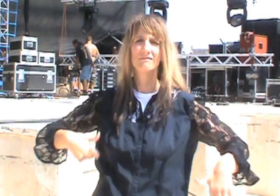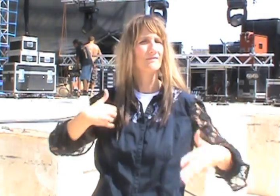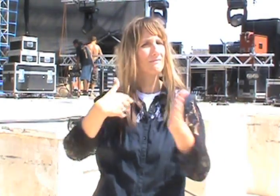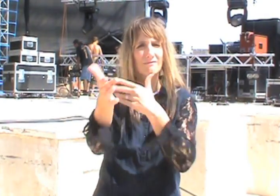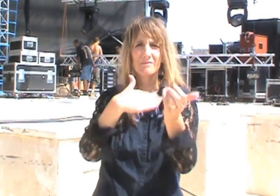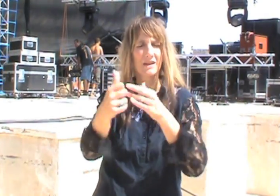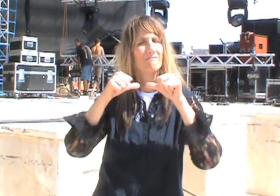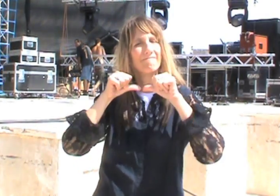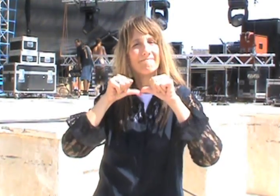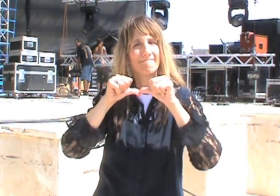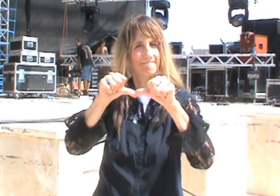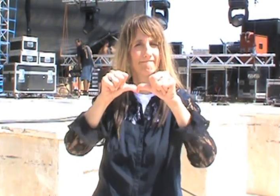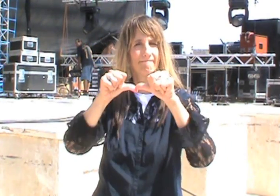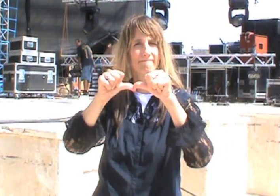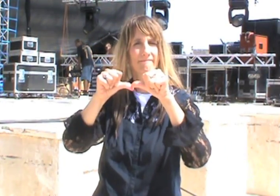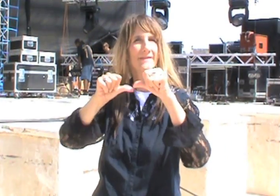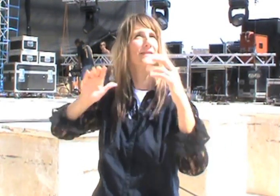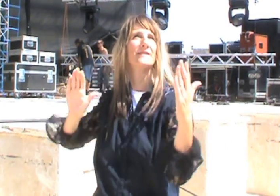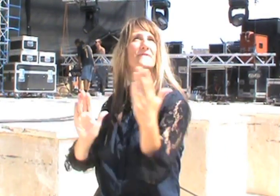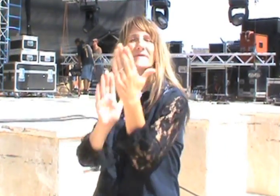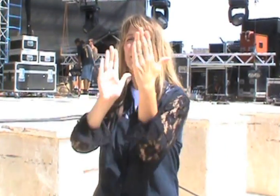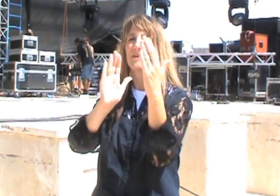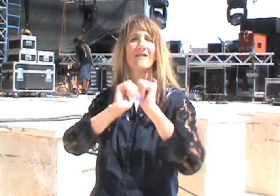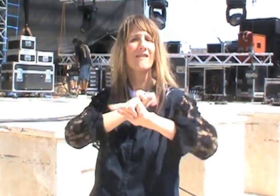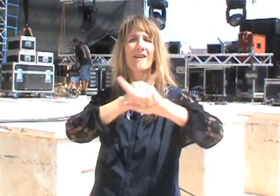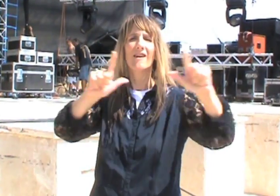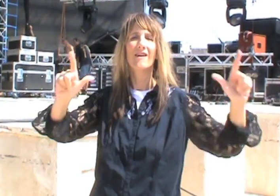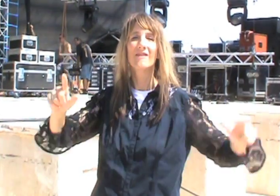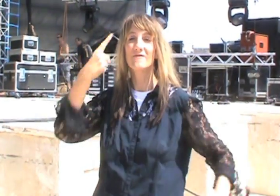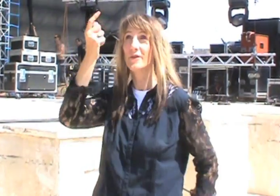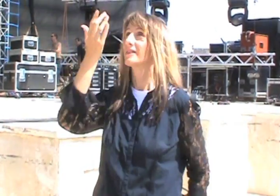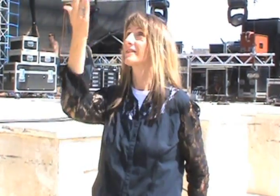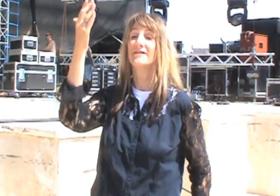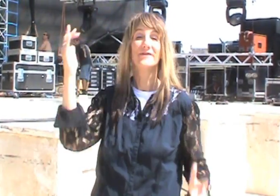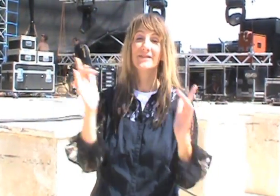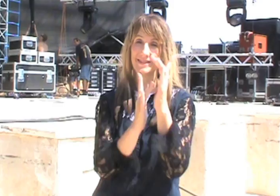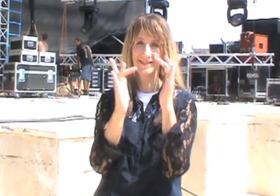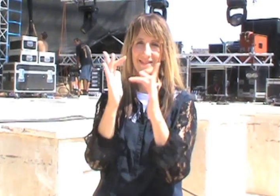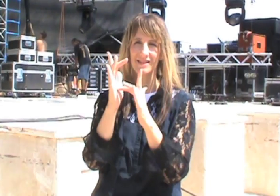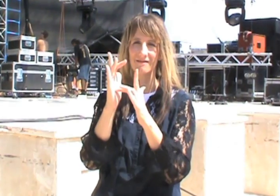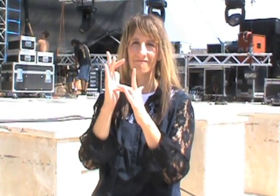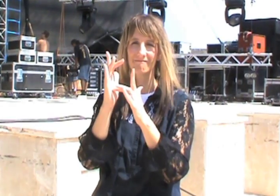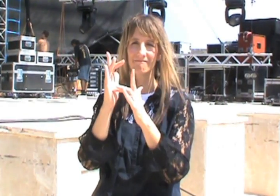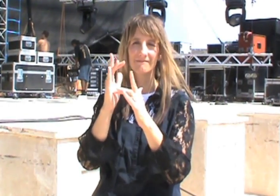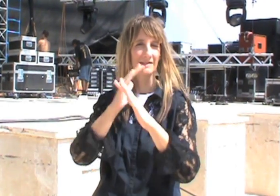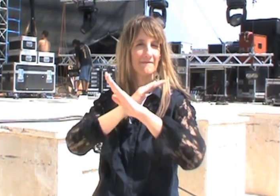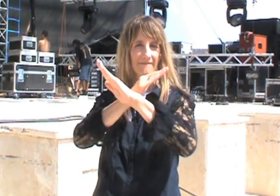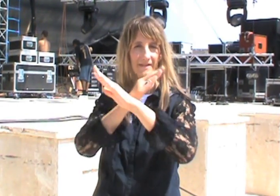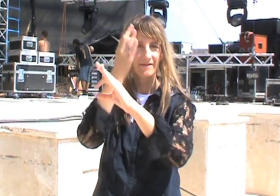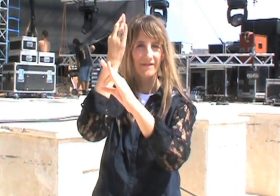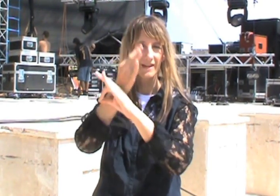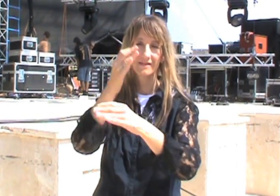and down, it didn't matter. He persisted and came before the Lord. He trusted in Jesus.